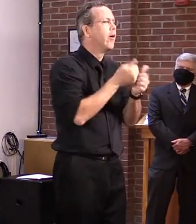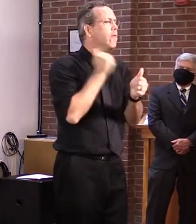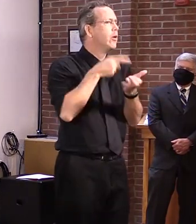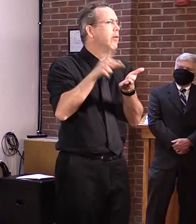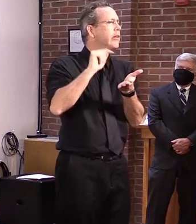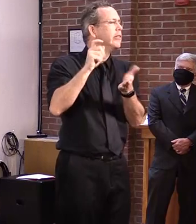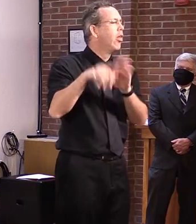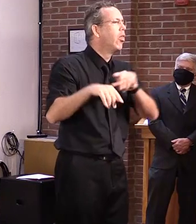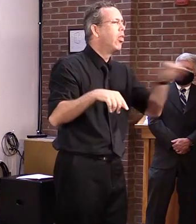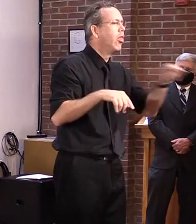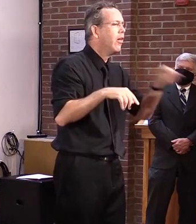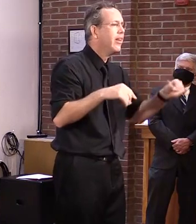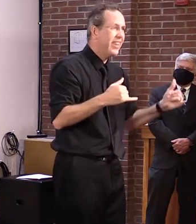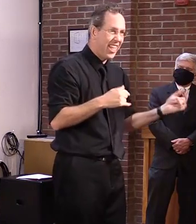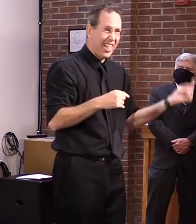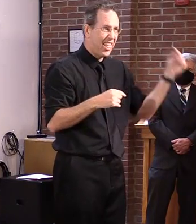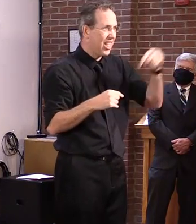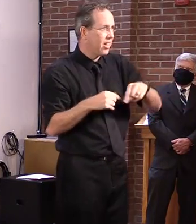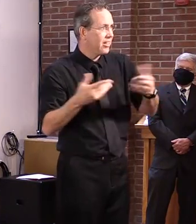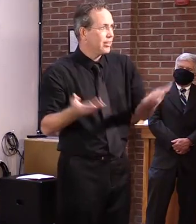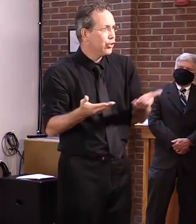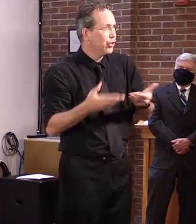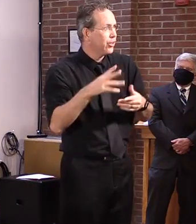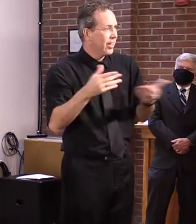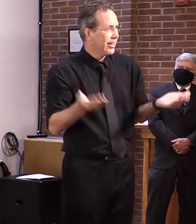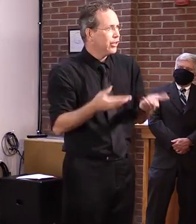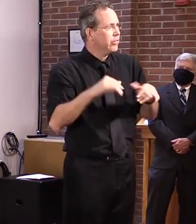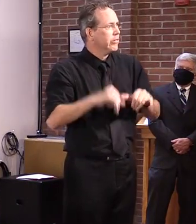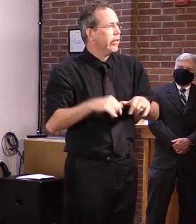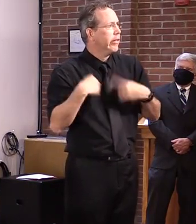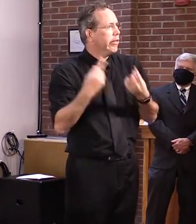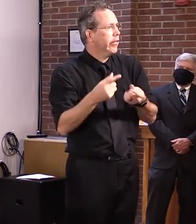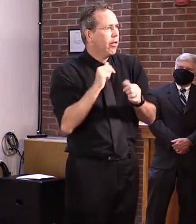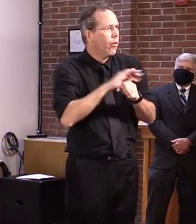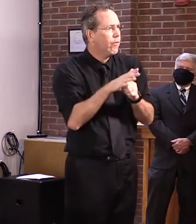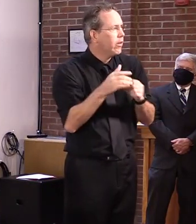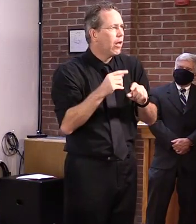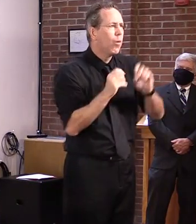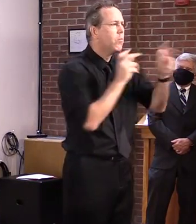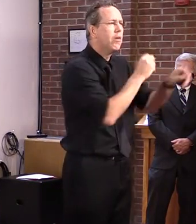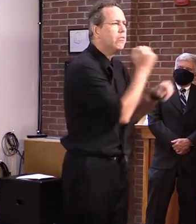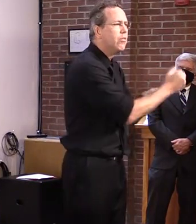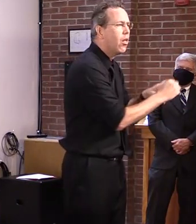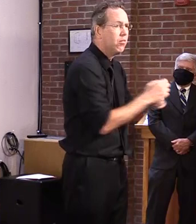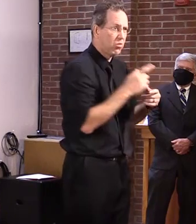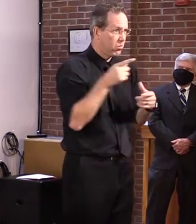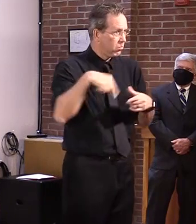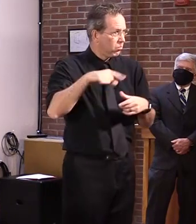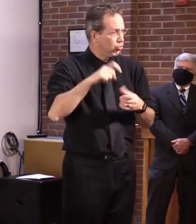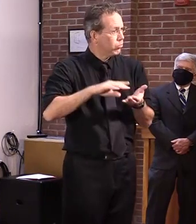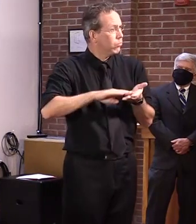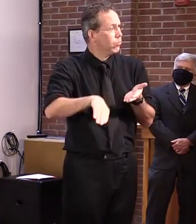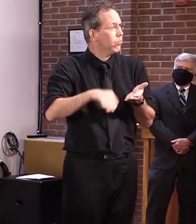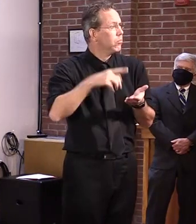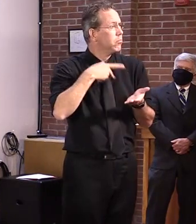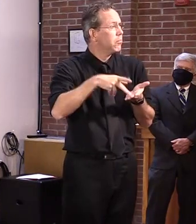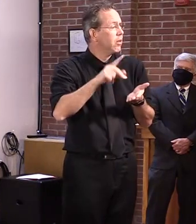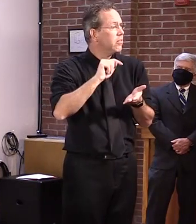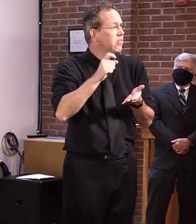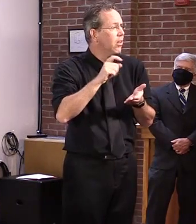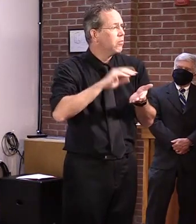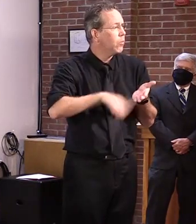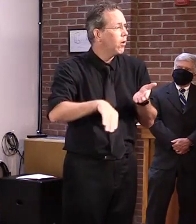income tax on these people and allowing them to stay in Vermont instead of going south for the winter? Um,